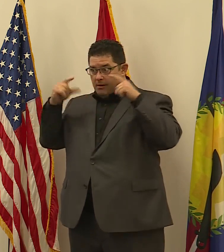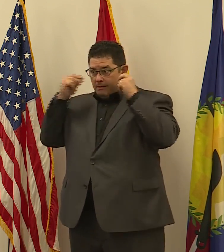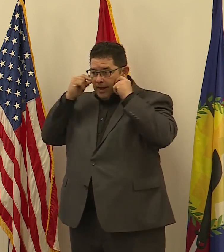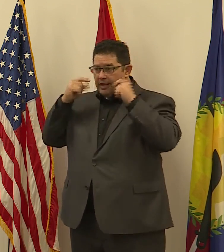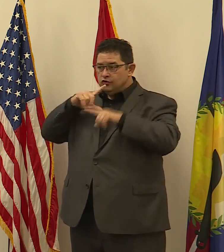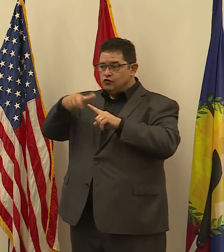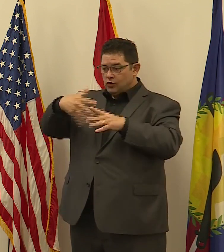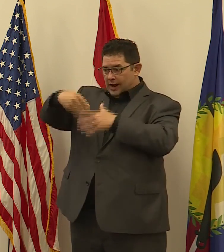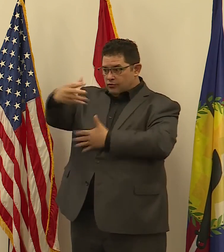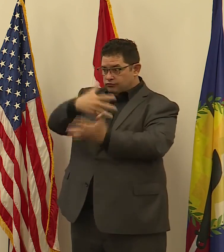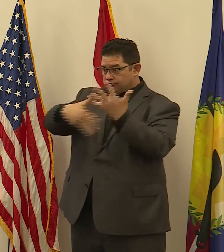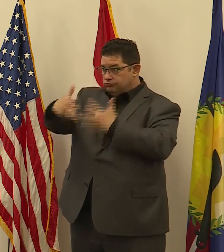to answer any questions. Lourdes. Thank